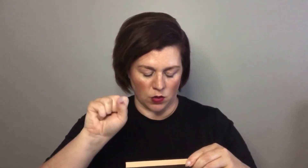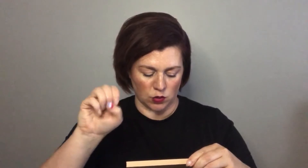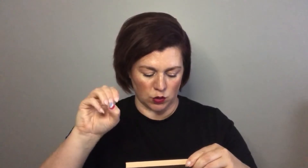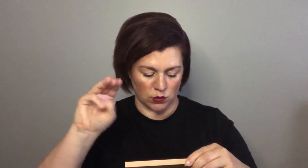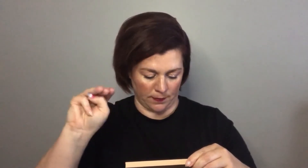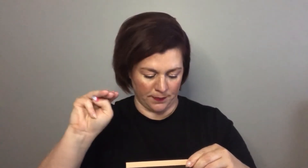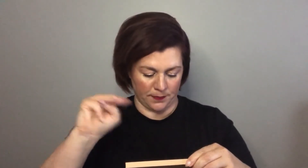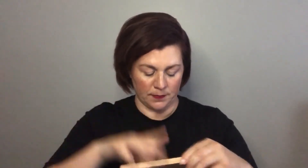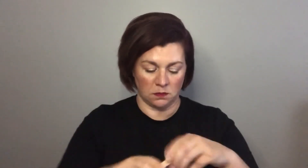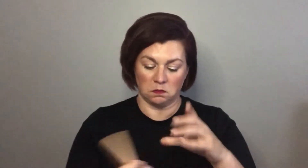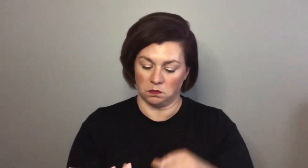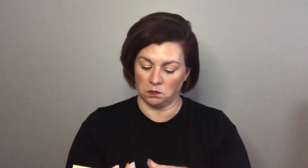palette